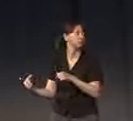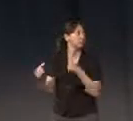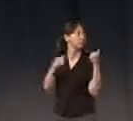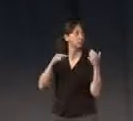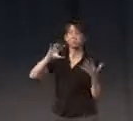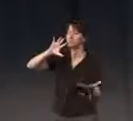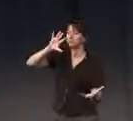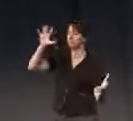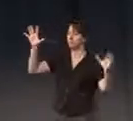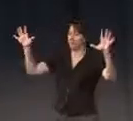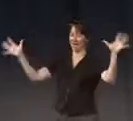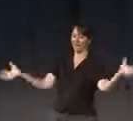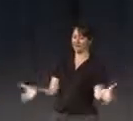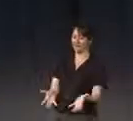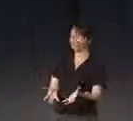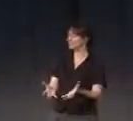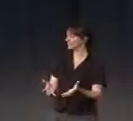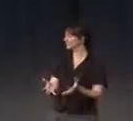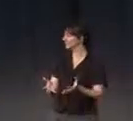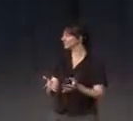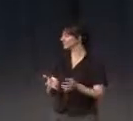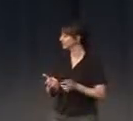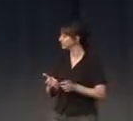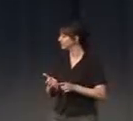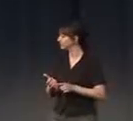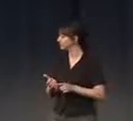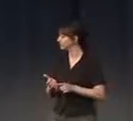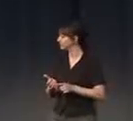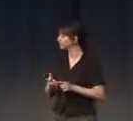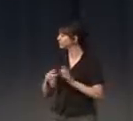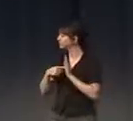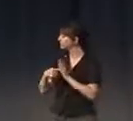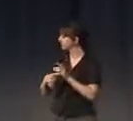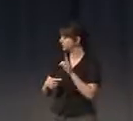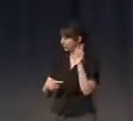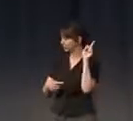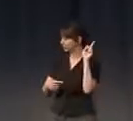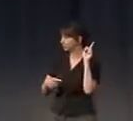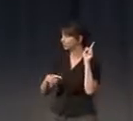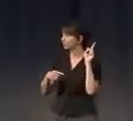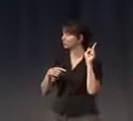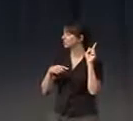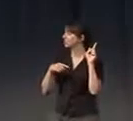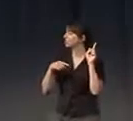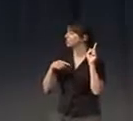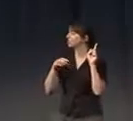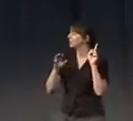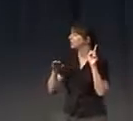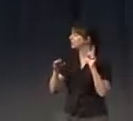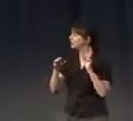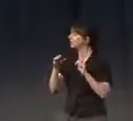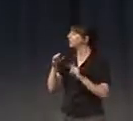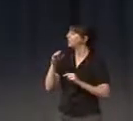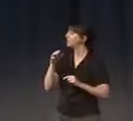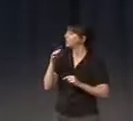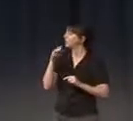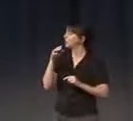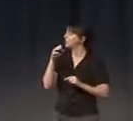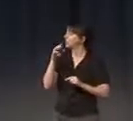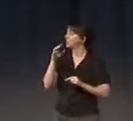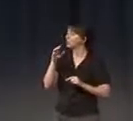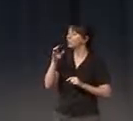Let me get to some of the images. Yeah, here we are starting to fall. This, mean, one of the things which is very, very